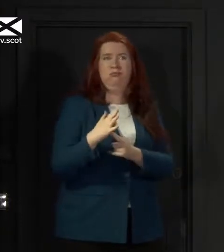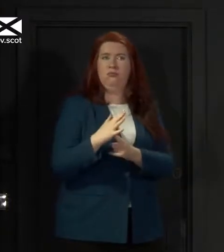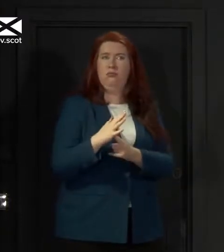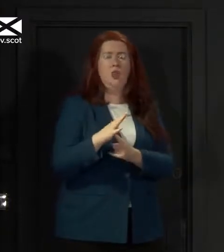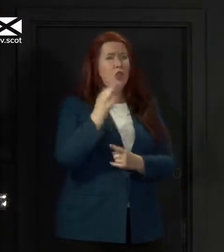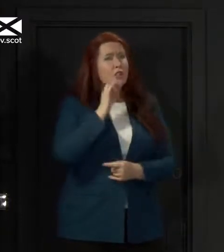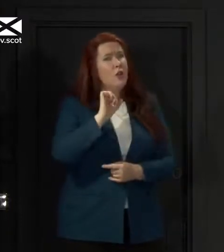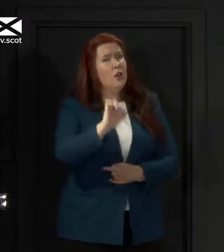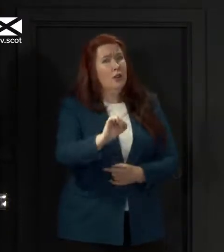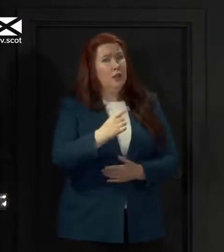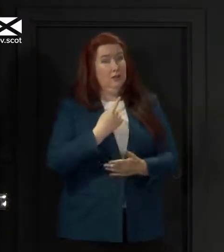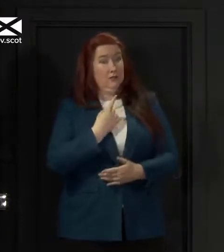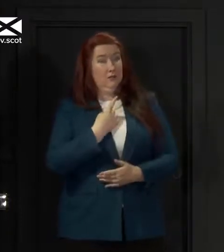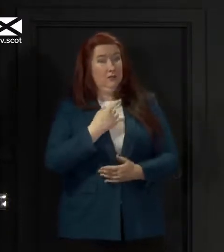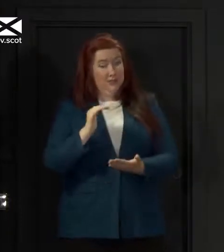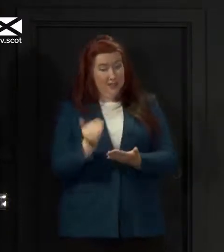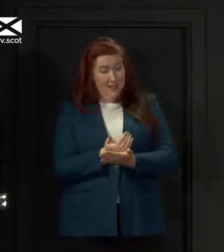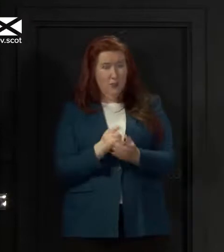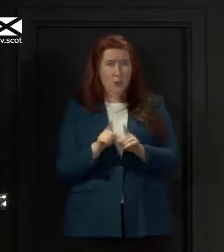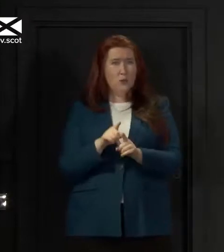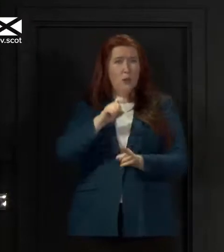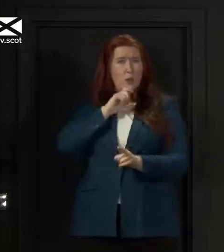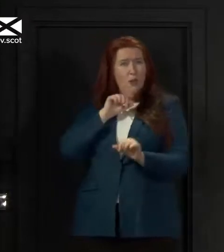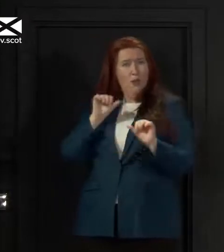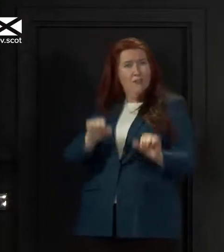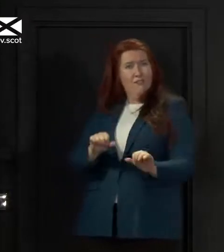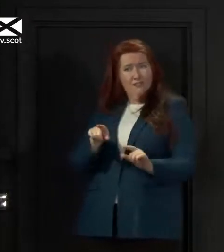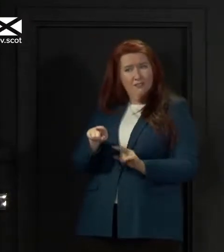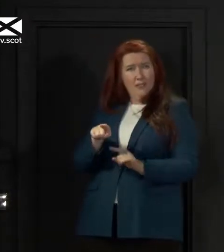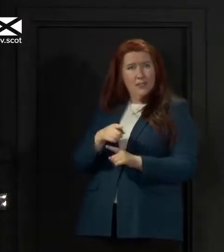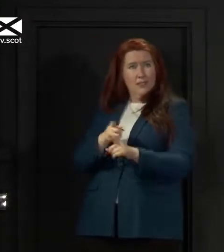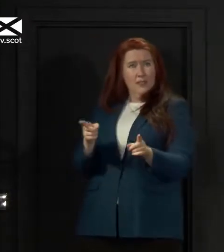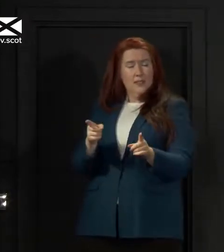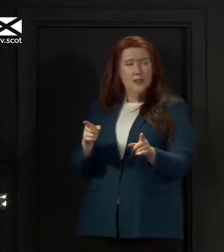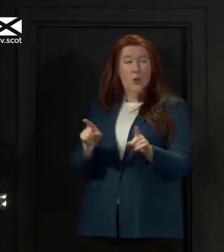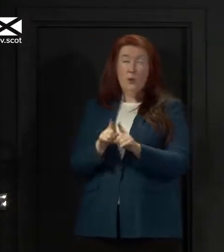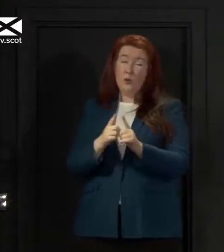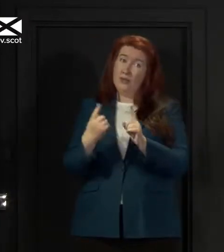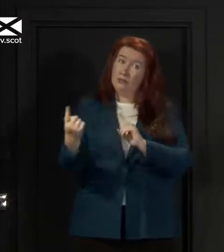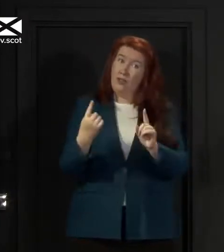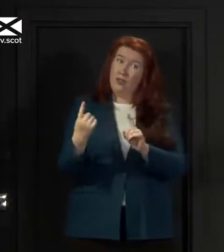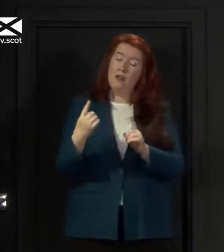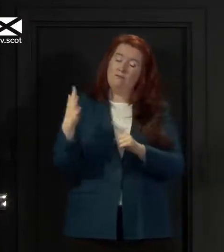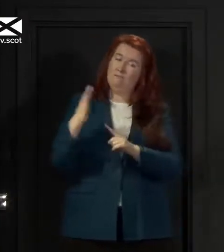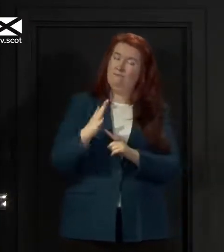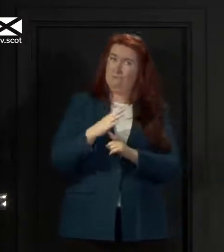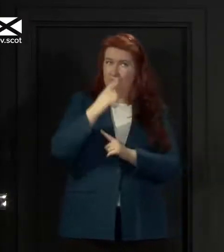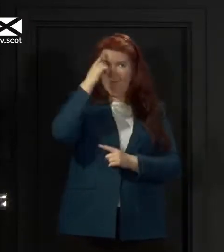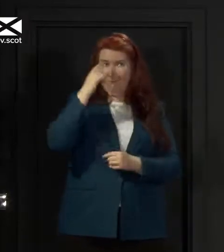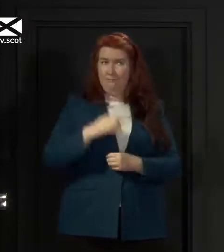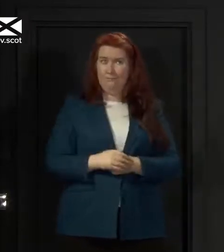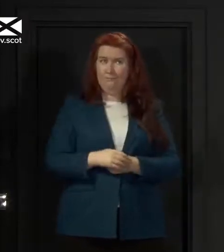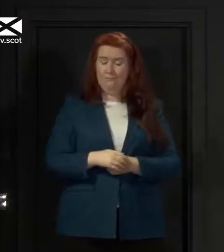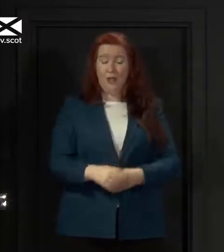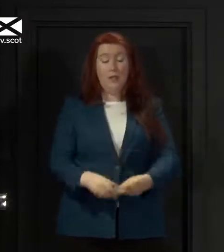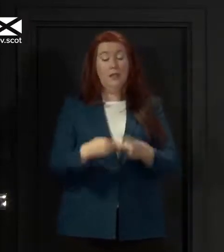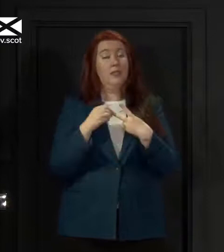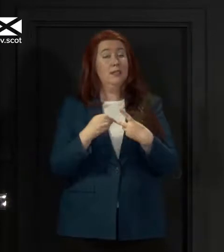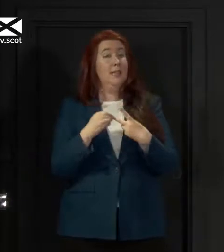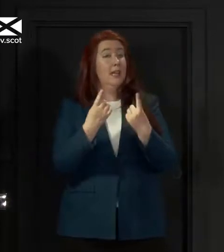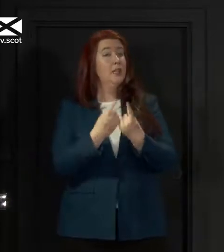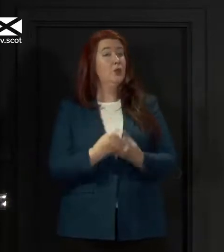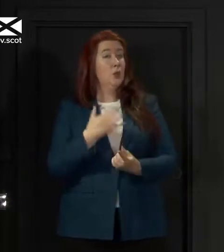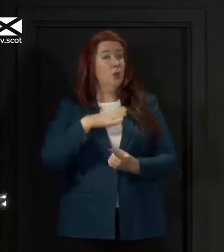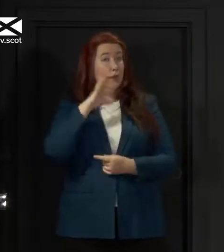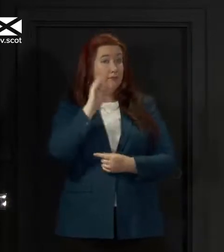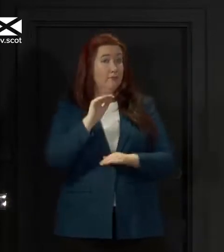for our own safety and that of our loved ones, but they're crucial for each other. The second issue I want to talk